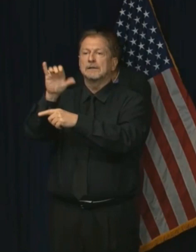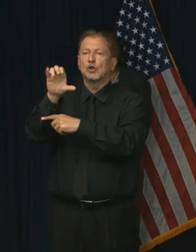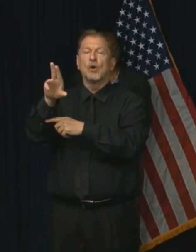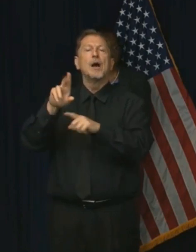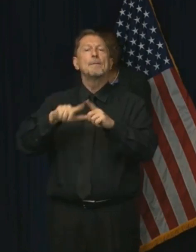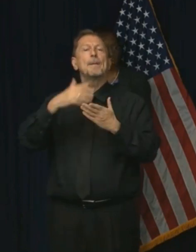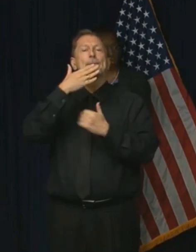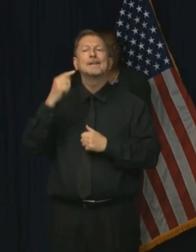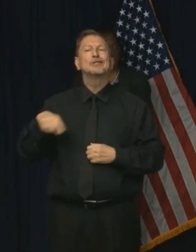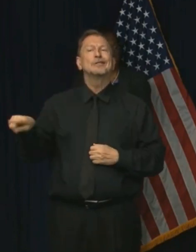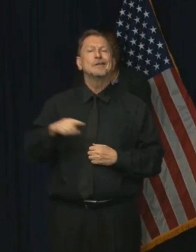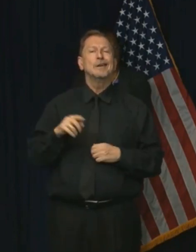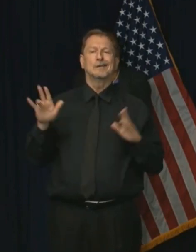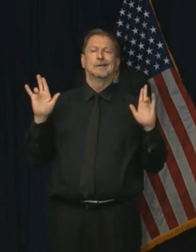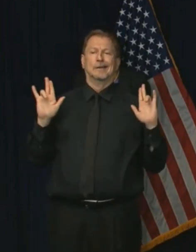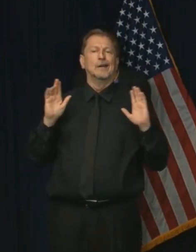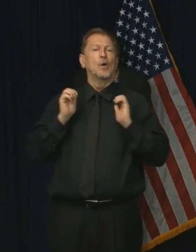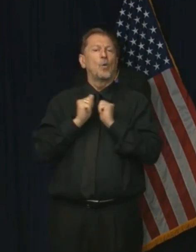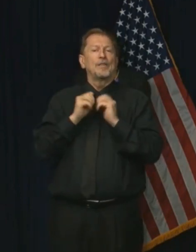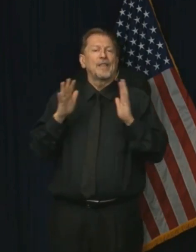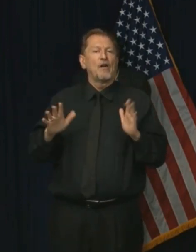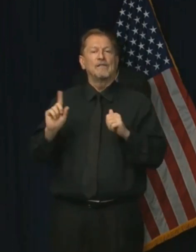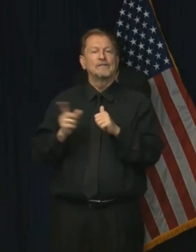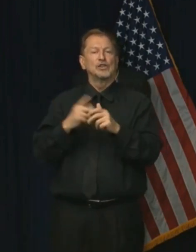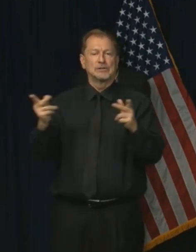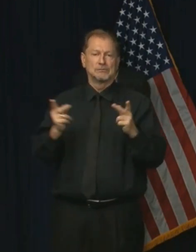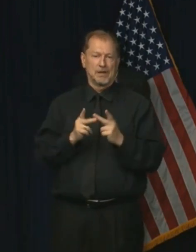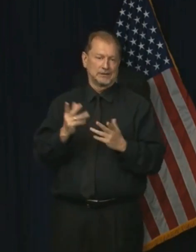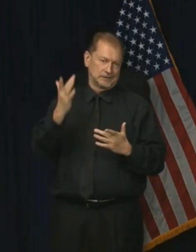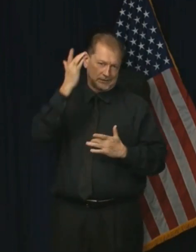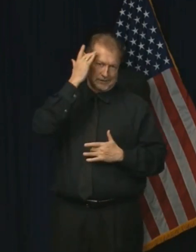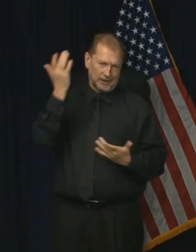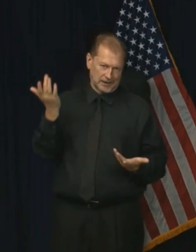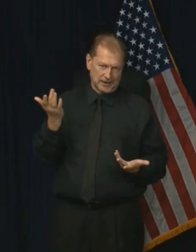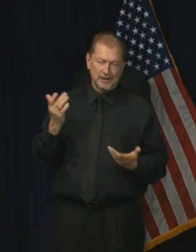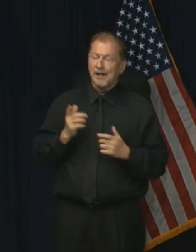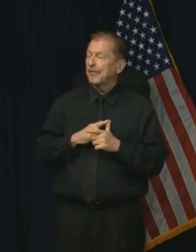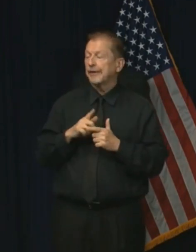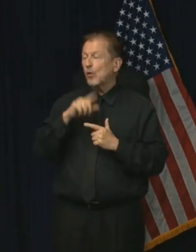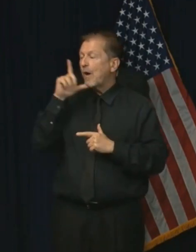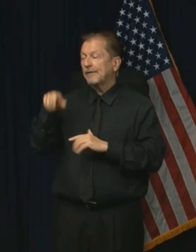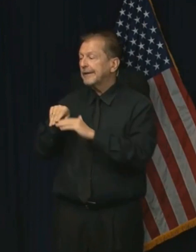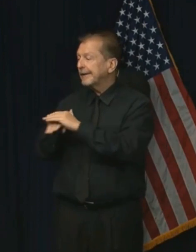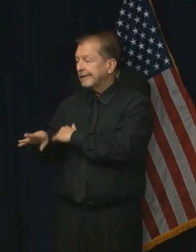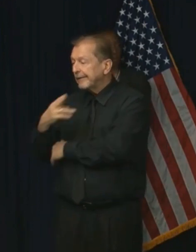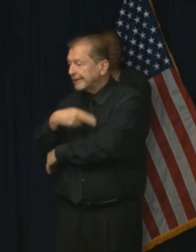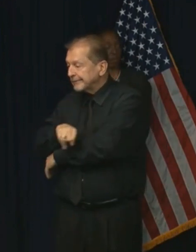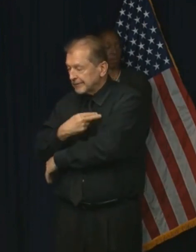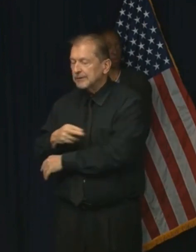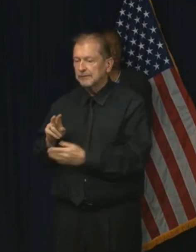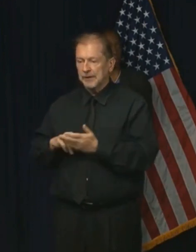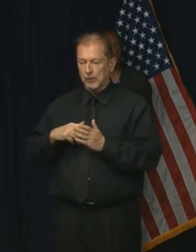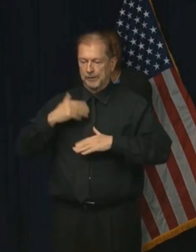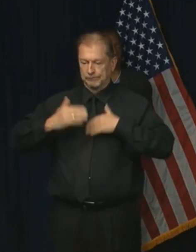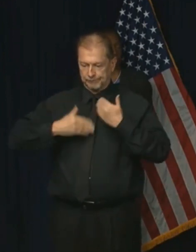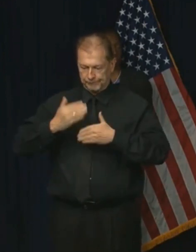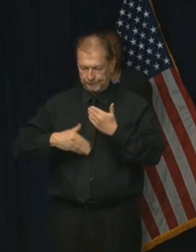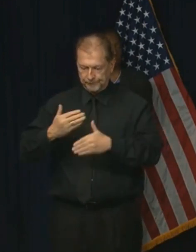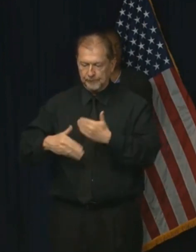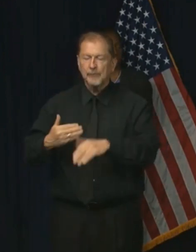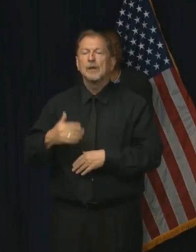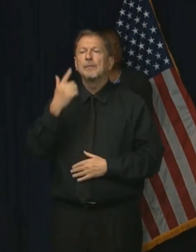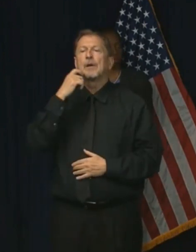so that we can keep them away from the medical institutions, the hospitals, so that we can manage through this. Because